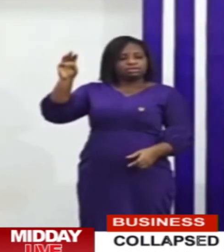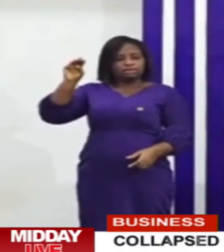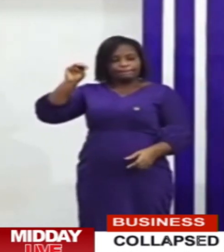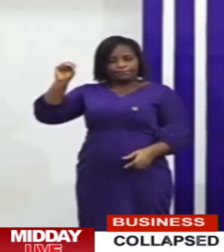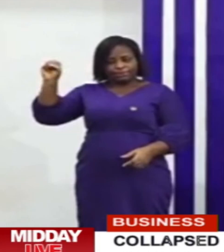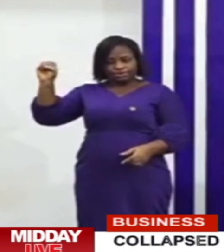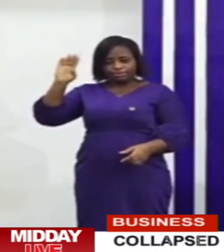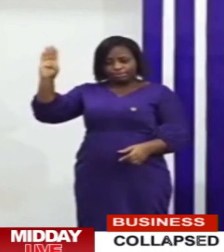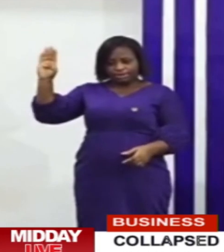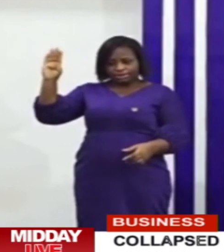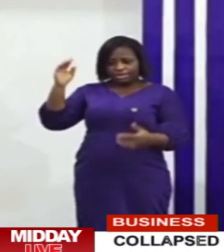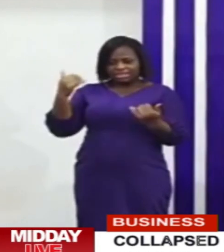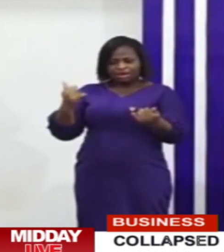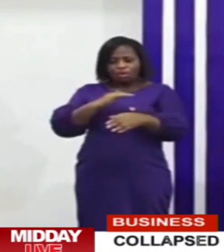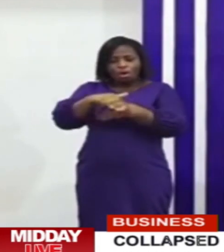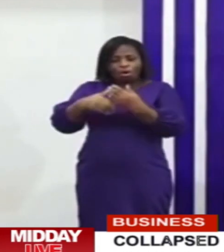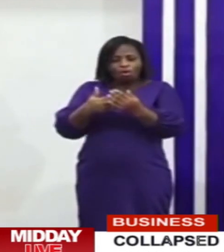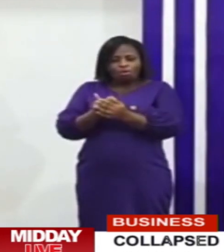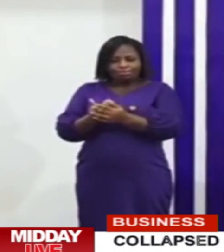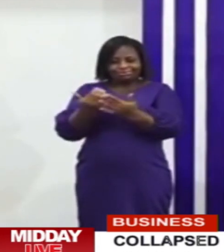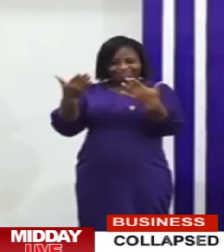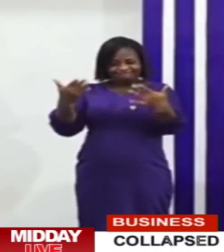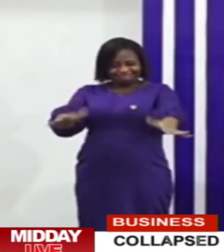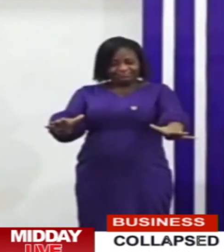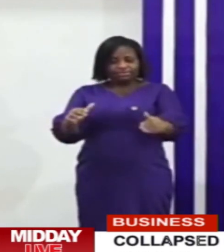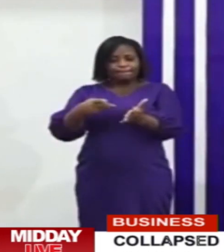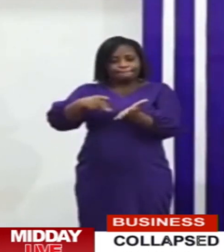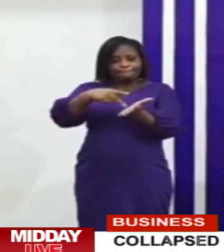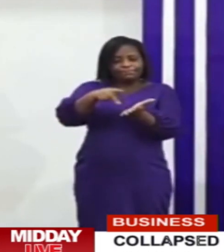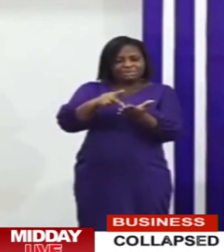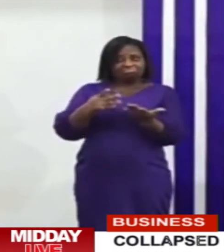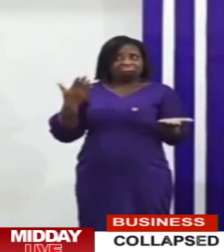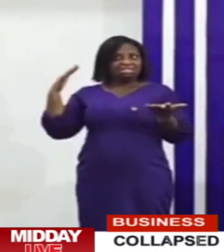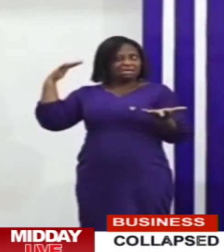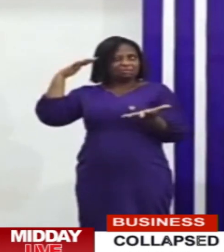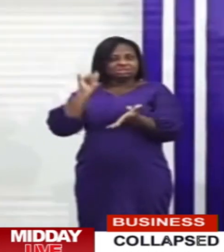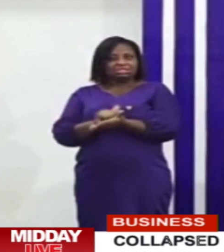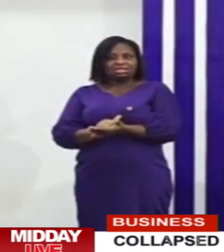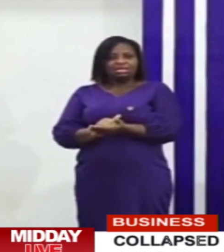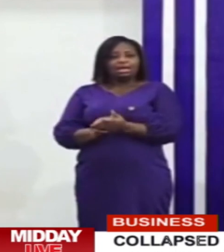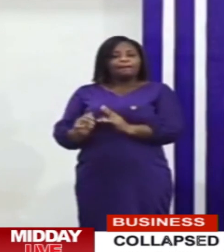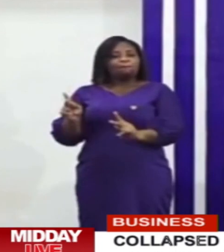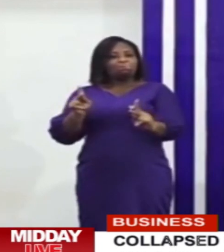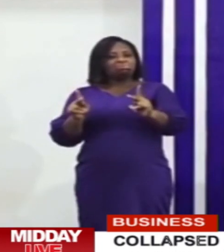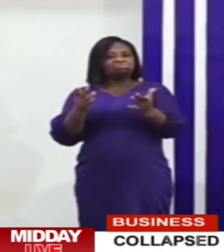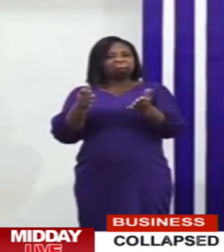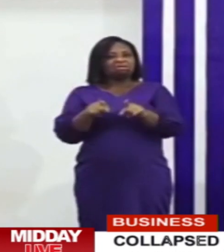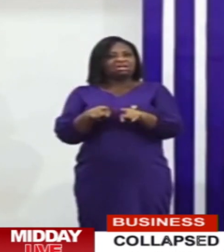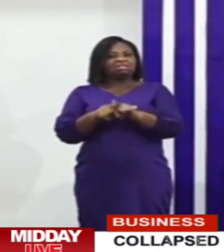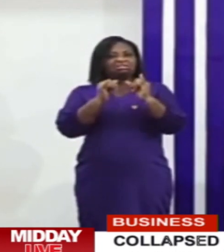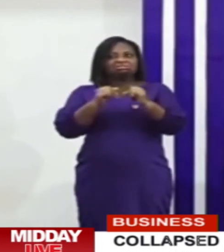based on total cash payments to be made by the end of the depositor pitch exercise it is expected that a population of individual deposits